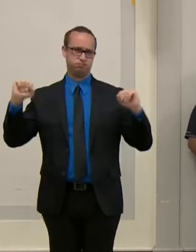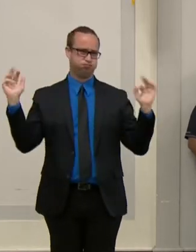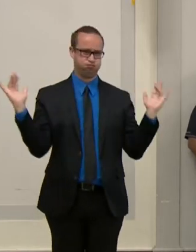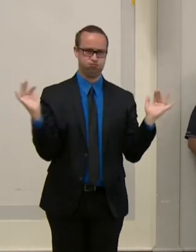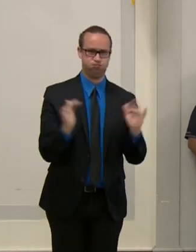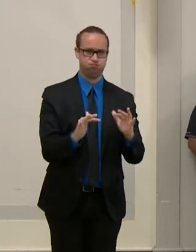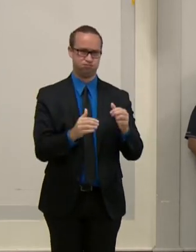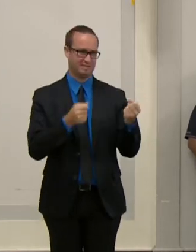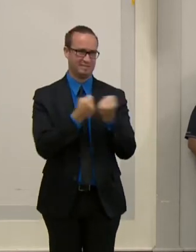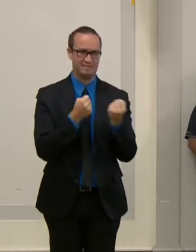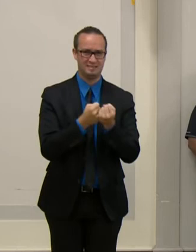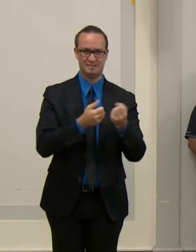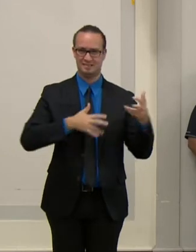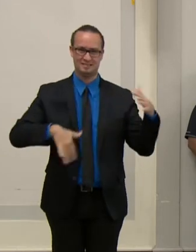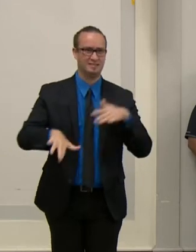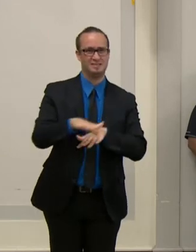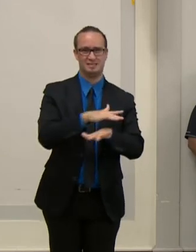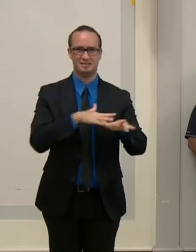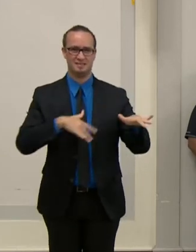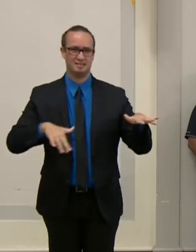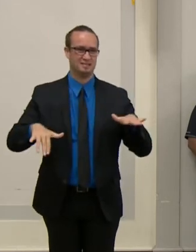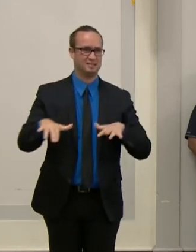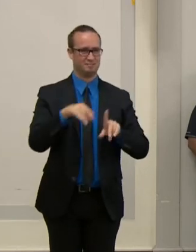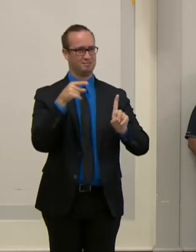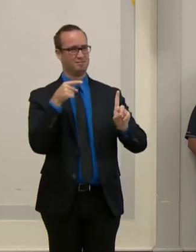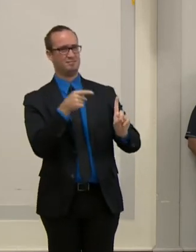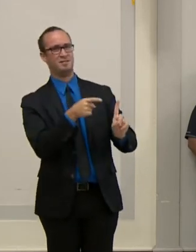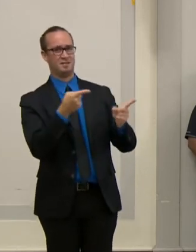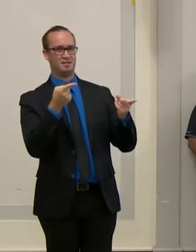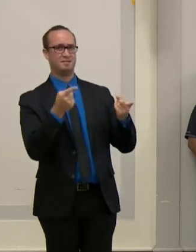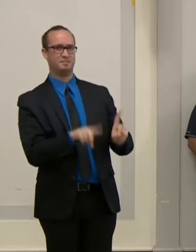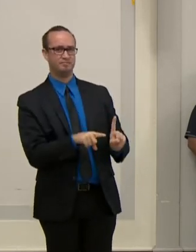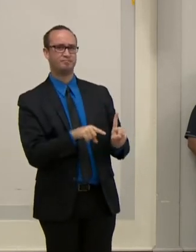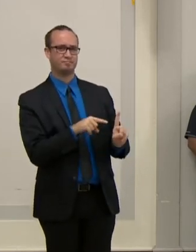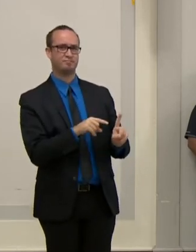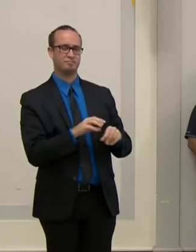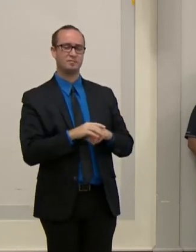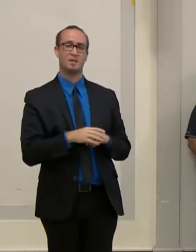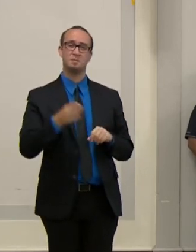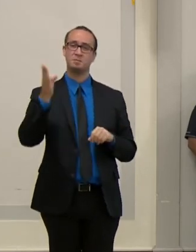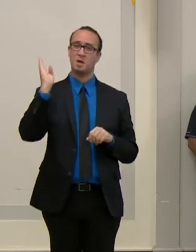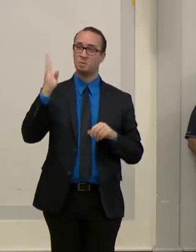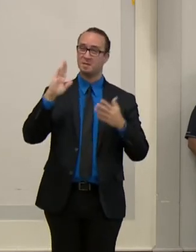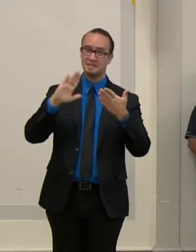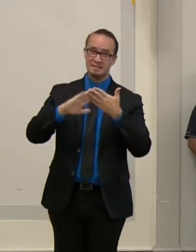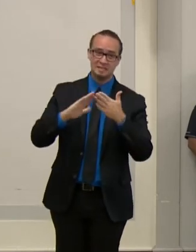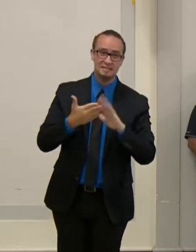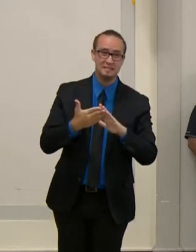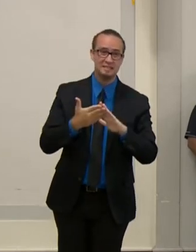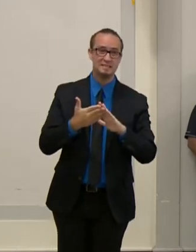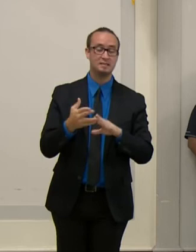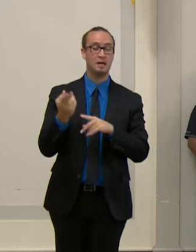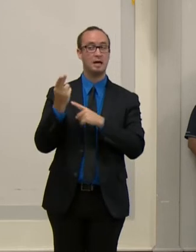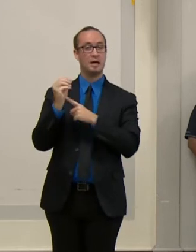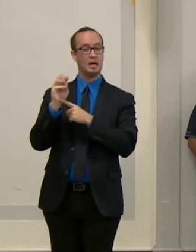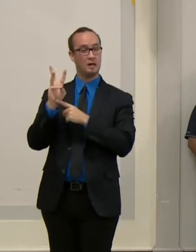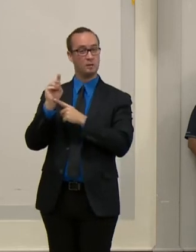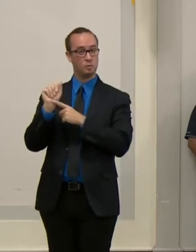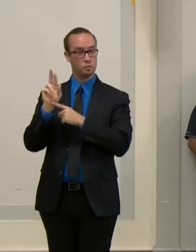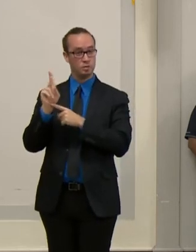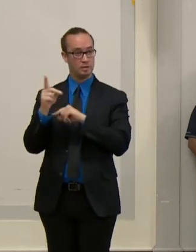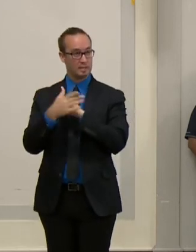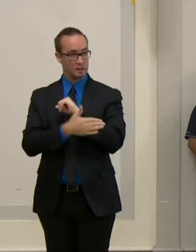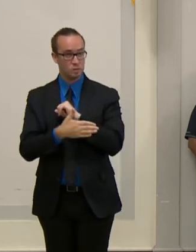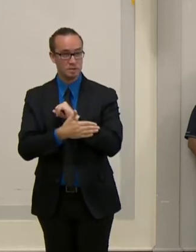also like to thank all the first responders with Baltimore City, Baltimore County, and Howard County. They did a phenomenal